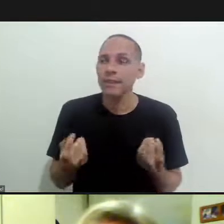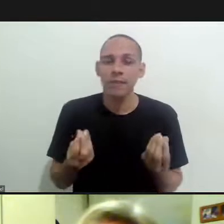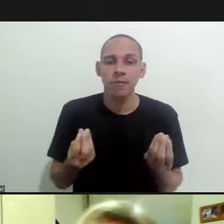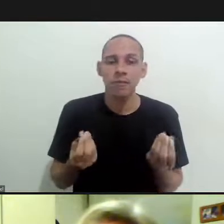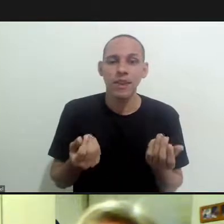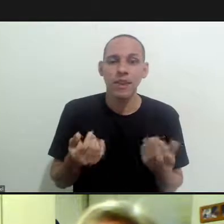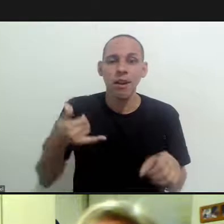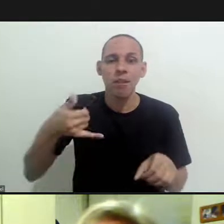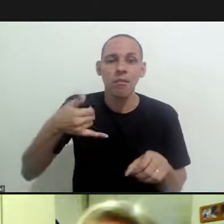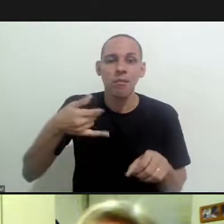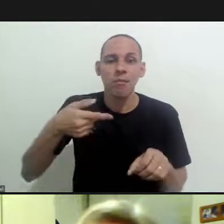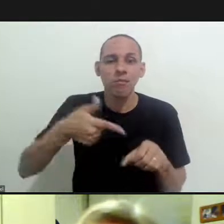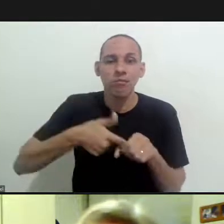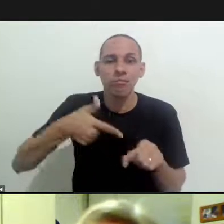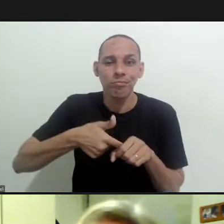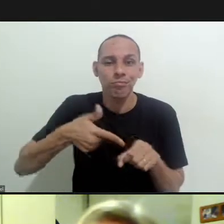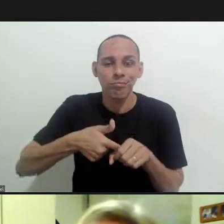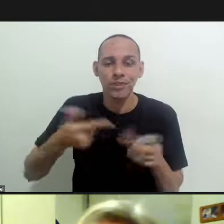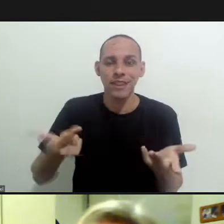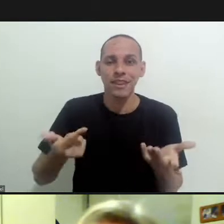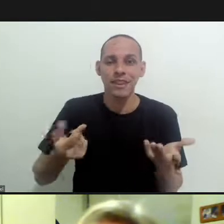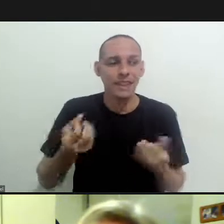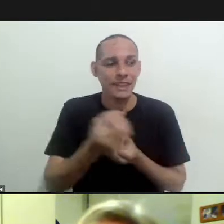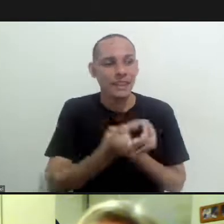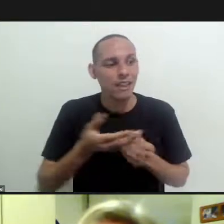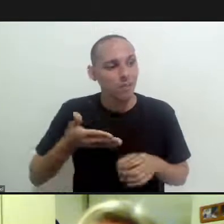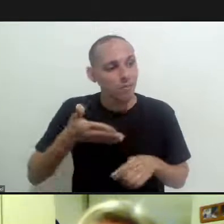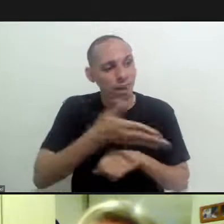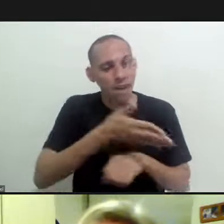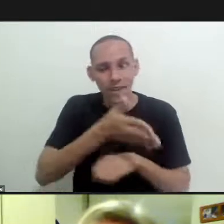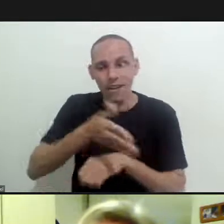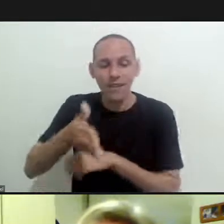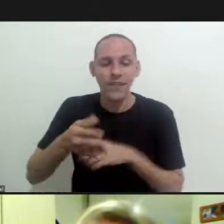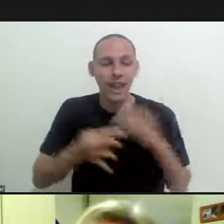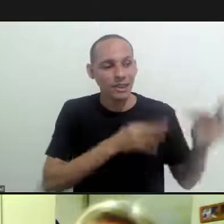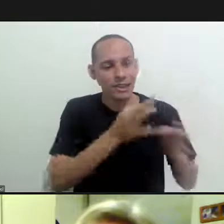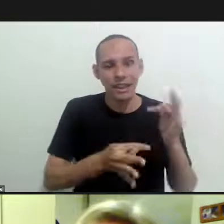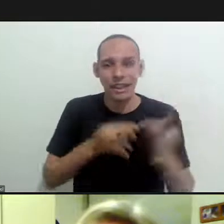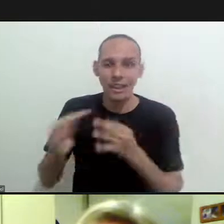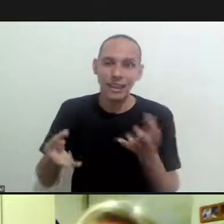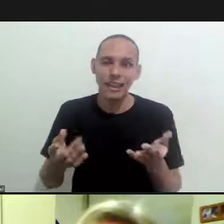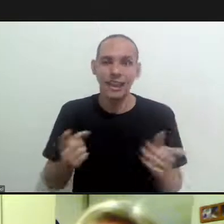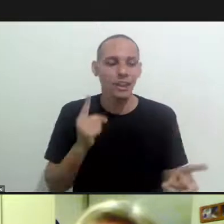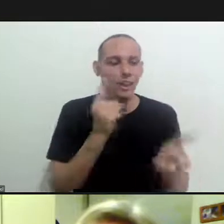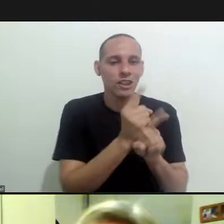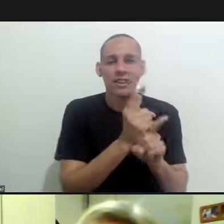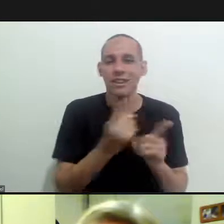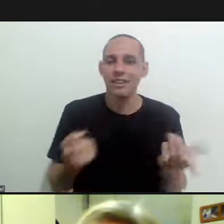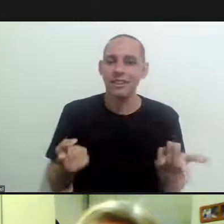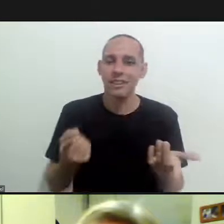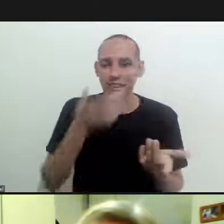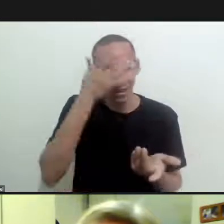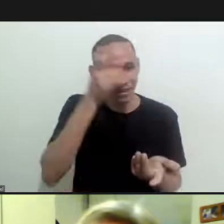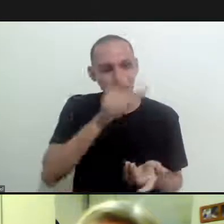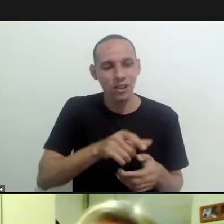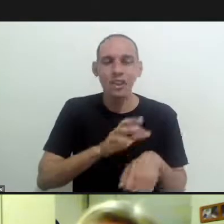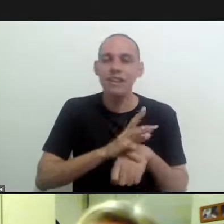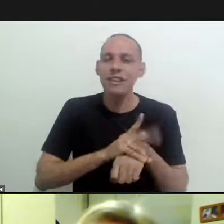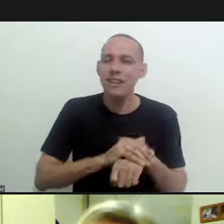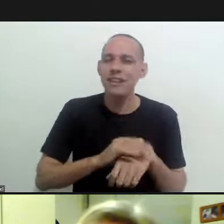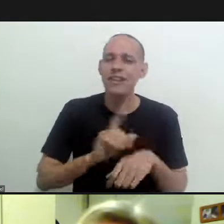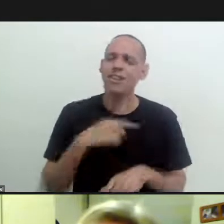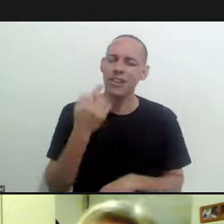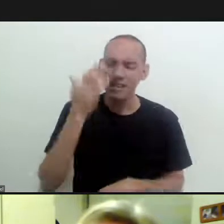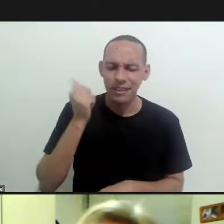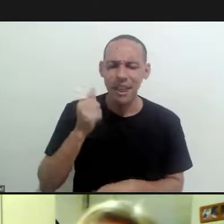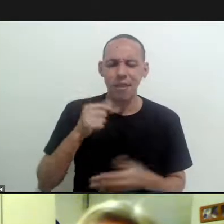don't even have money for gasoline to start the treatment in other words there's a diagnosis people have chagas